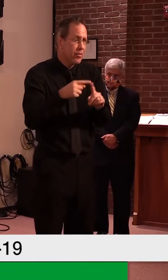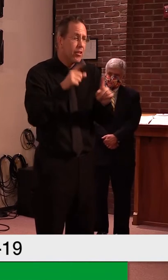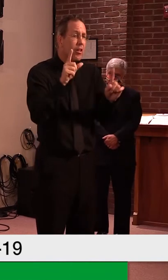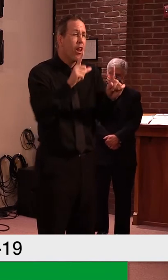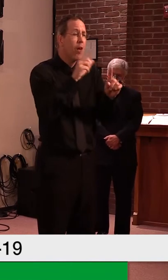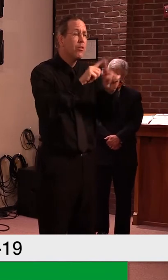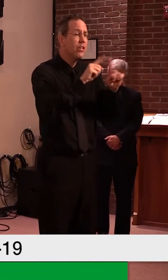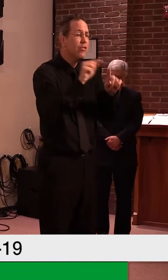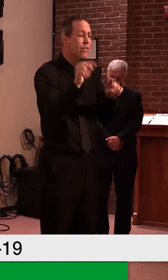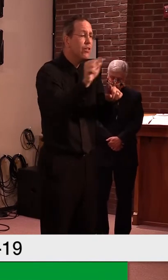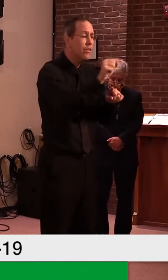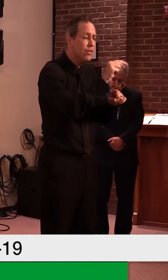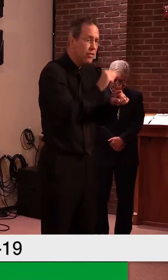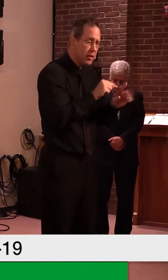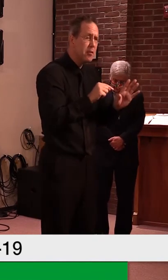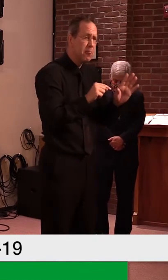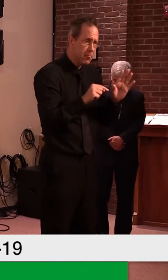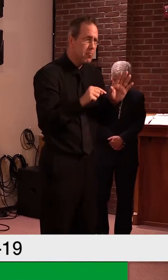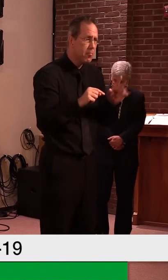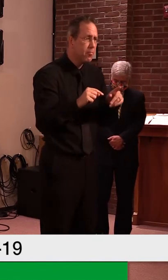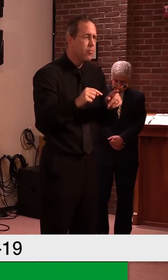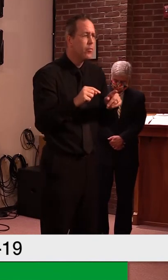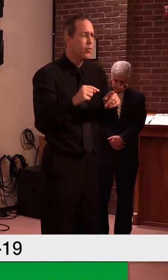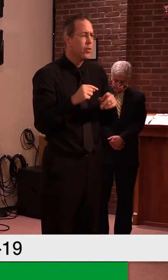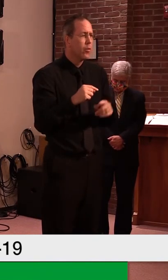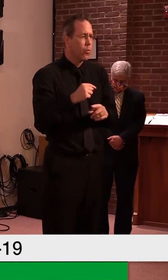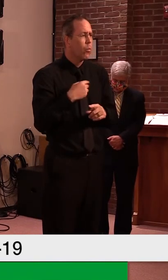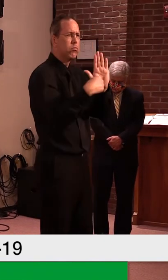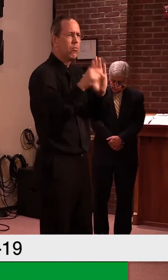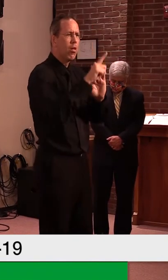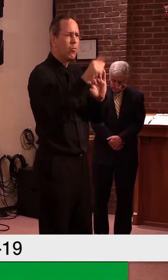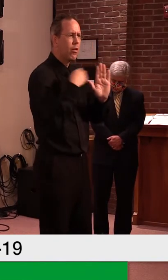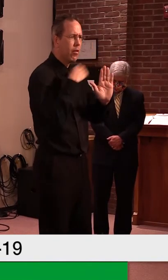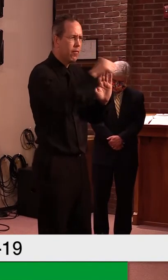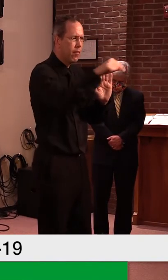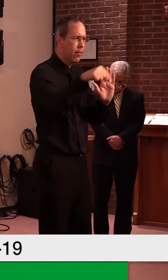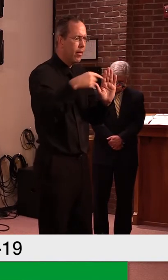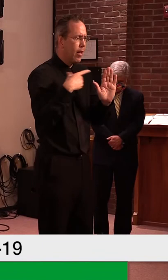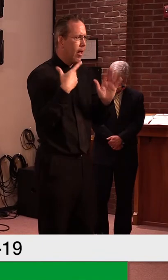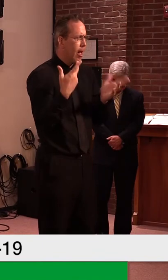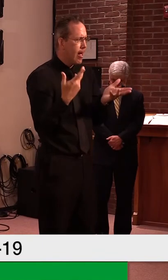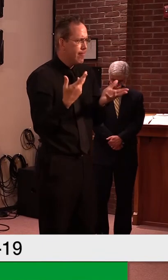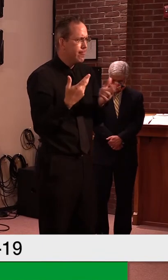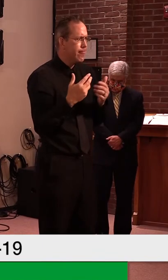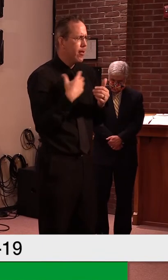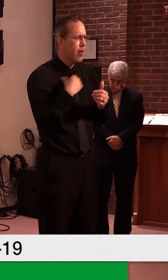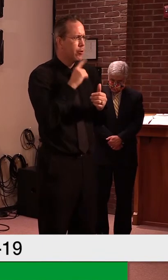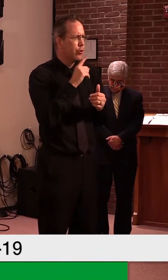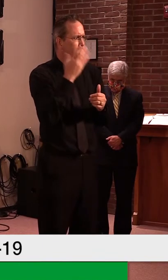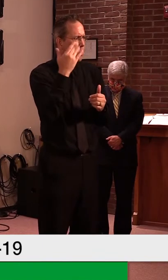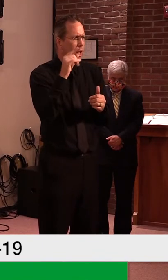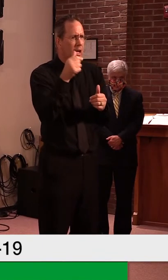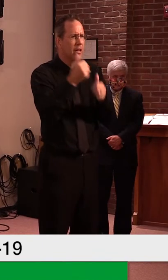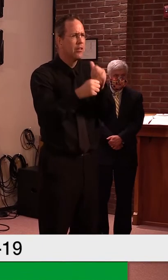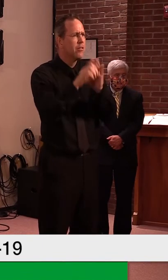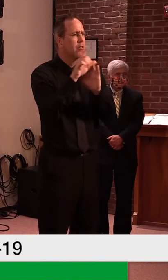another and, you we have guidance that makes them to operate and especially why they may be choosing to do it differently.